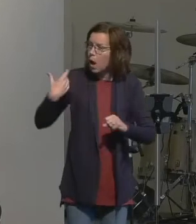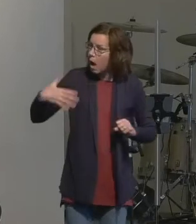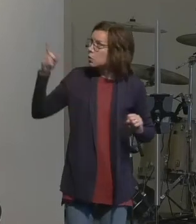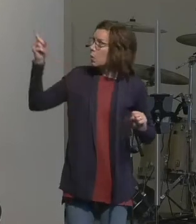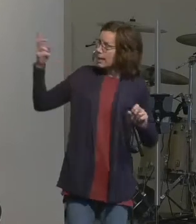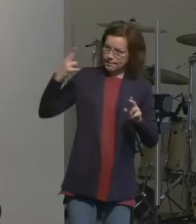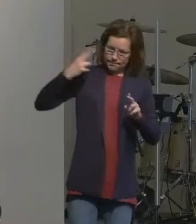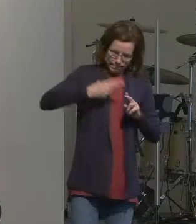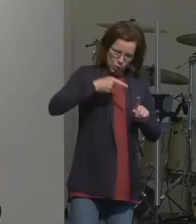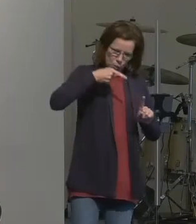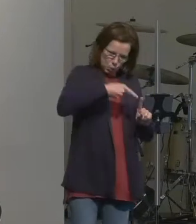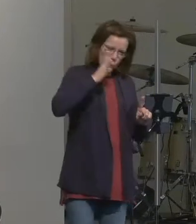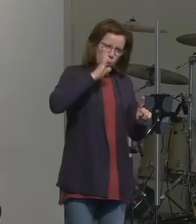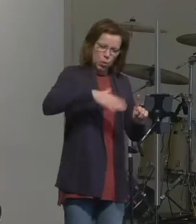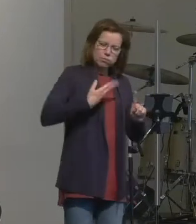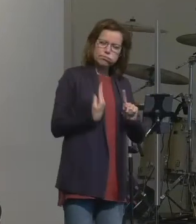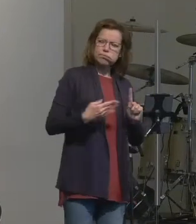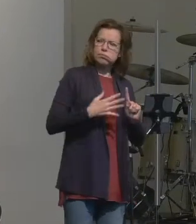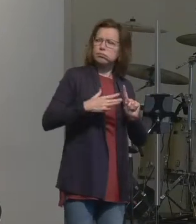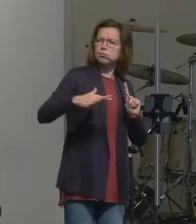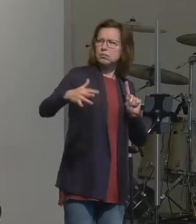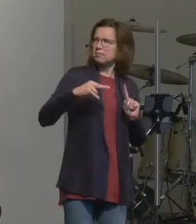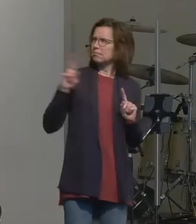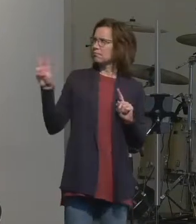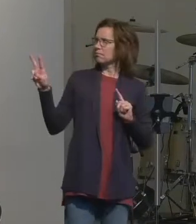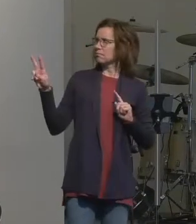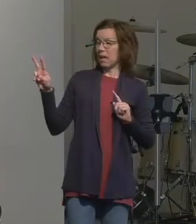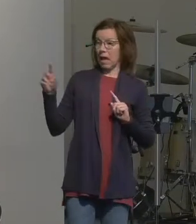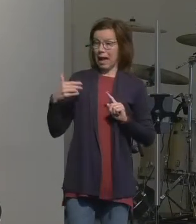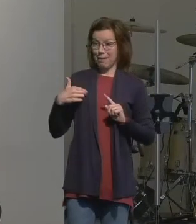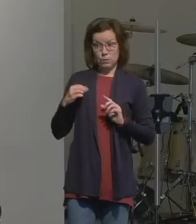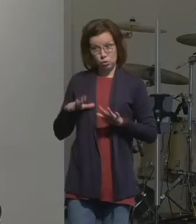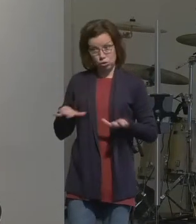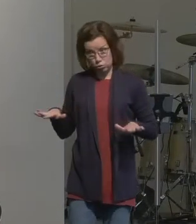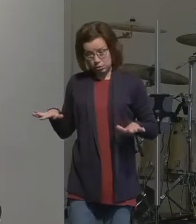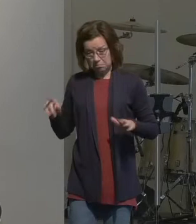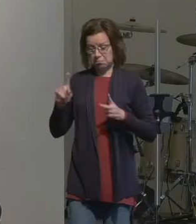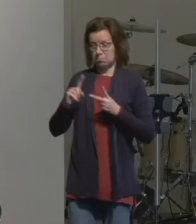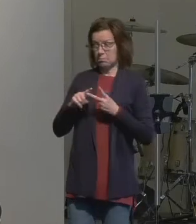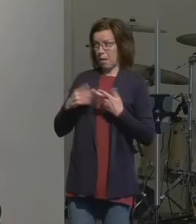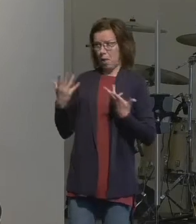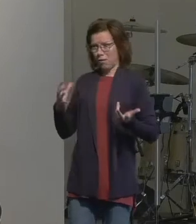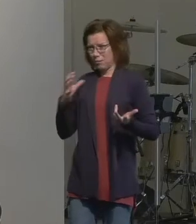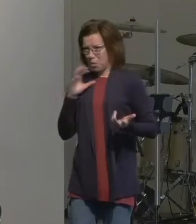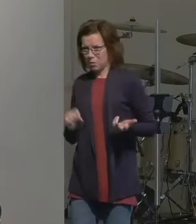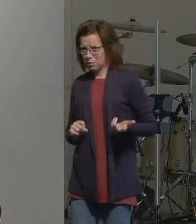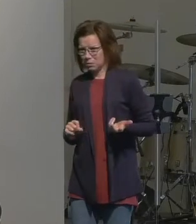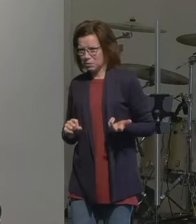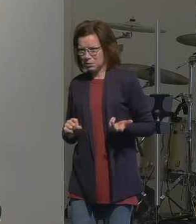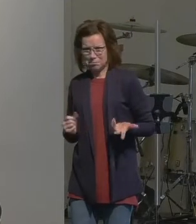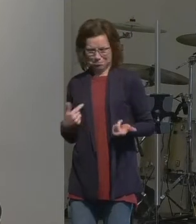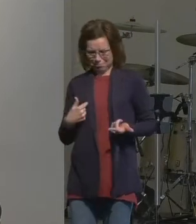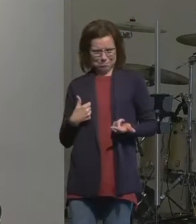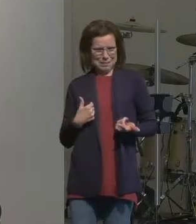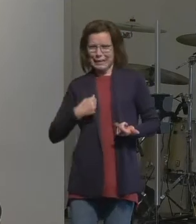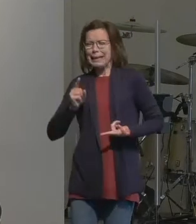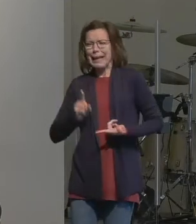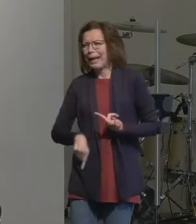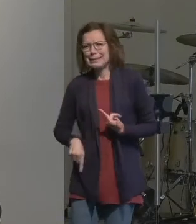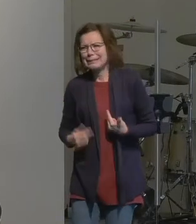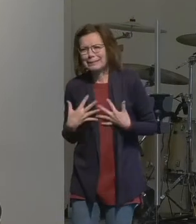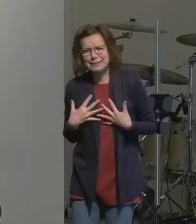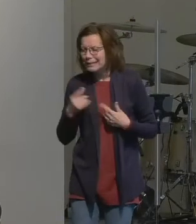when he has no children and is of old age in of itself is divine it cannot happen under natural circumstances